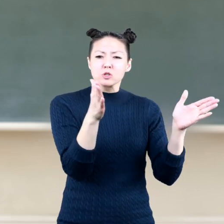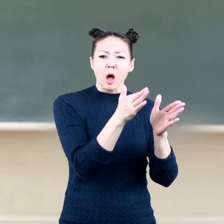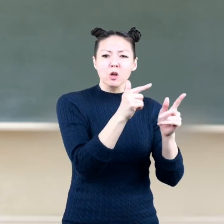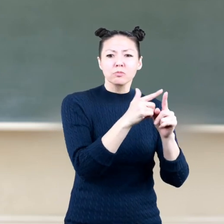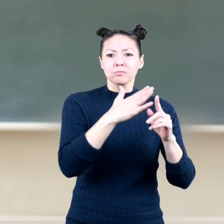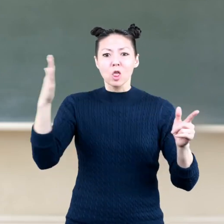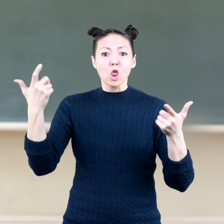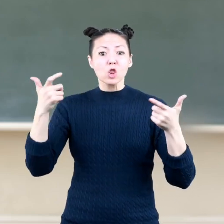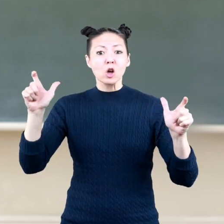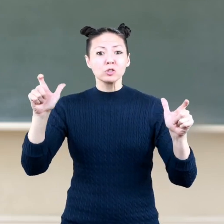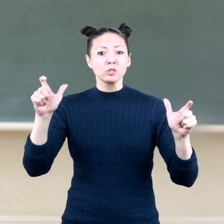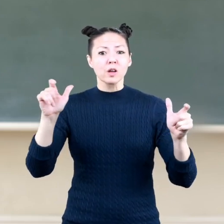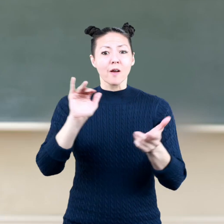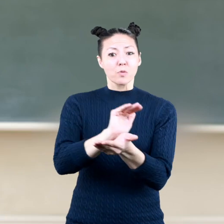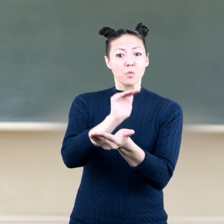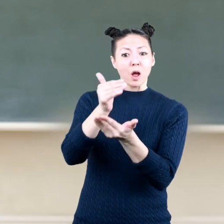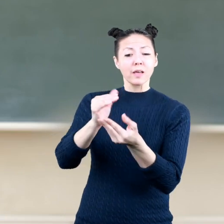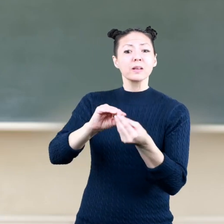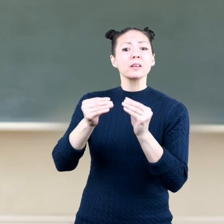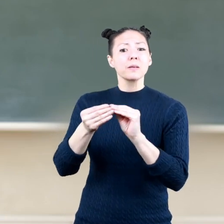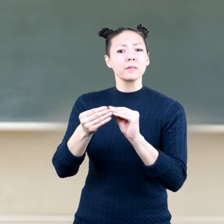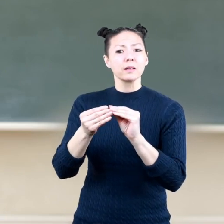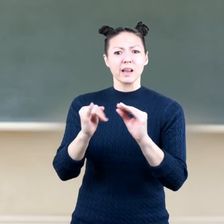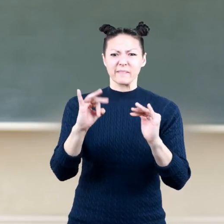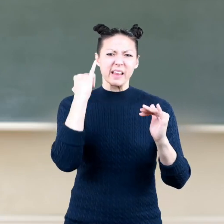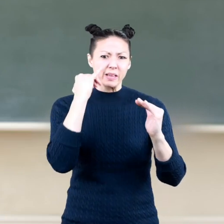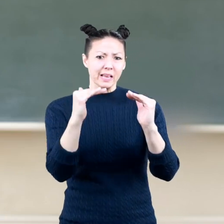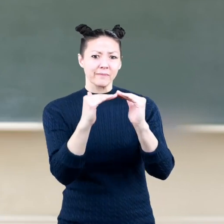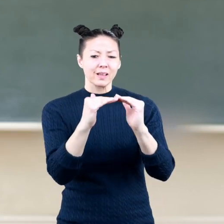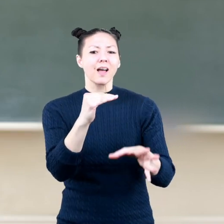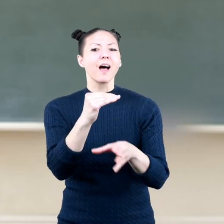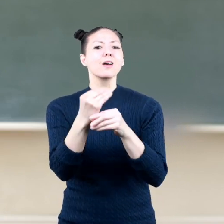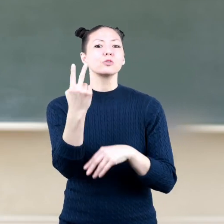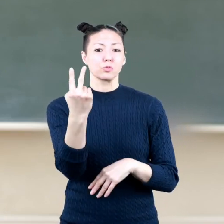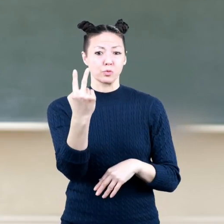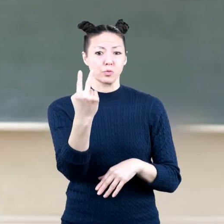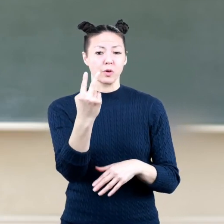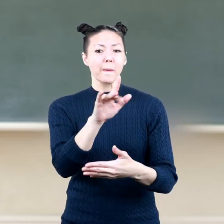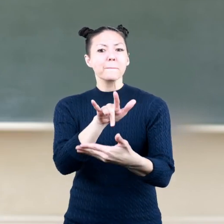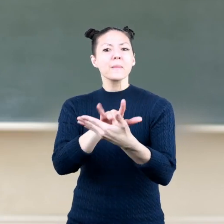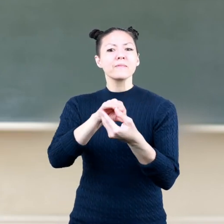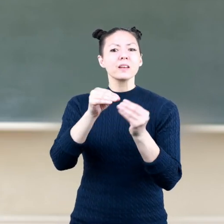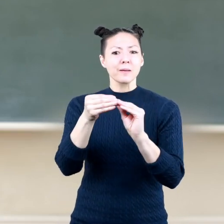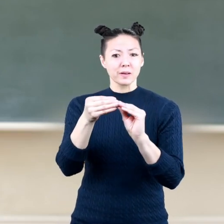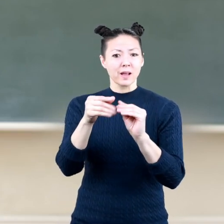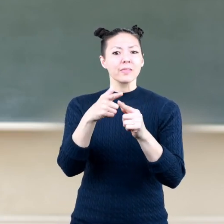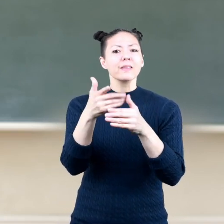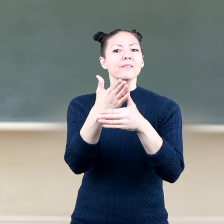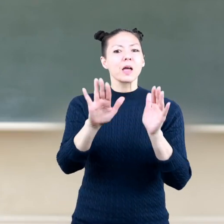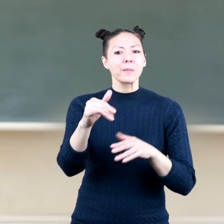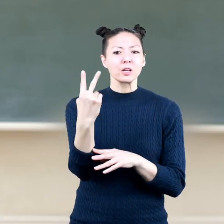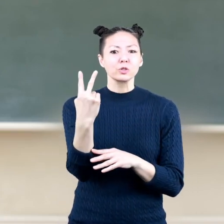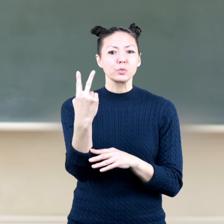if the quantity of numbers is given add the two middle numbers together and then divide by two